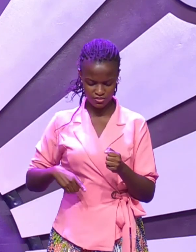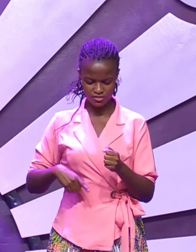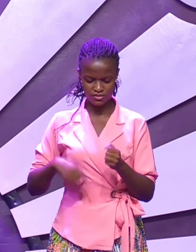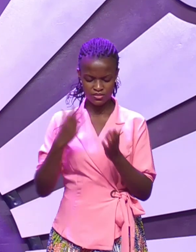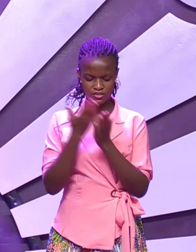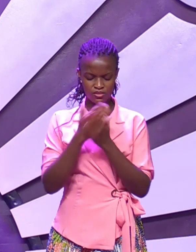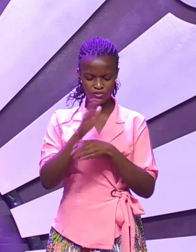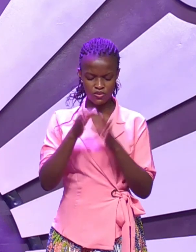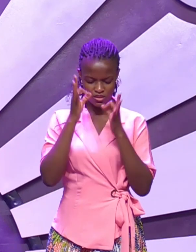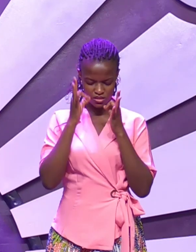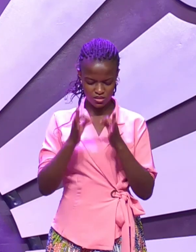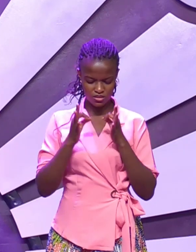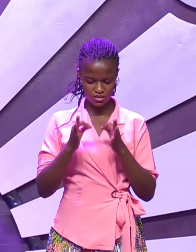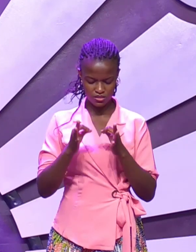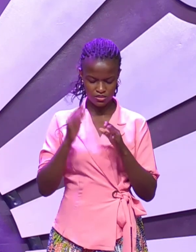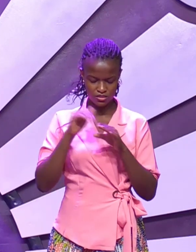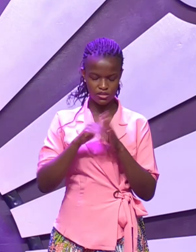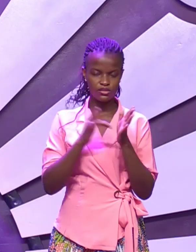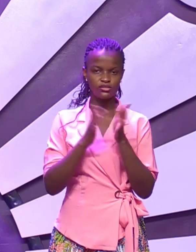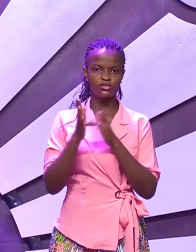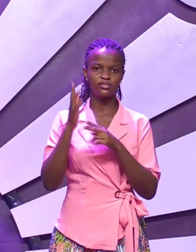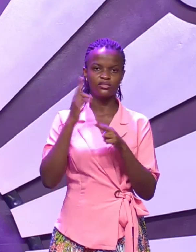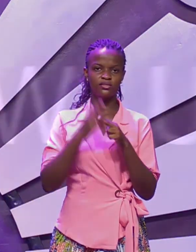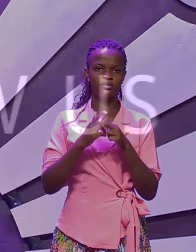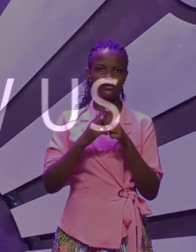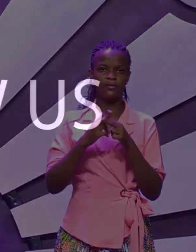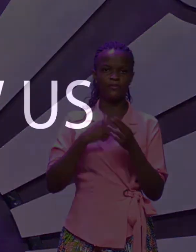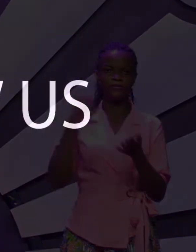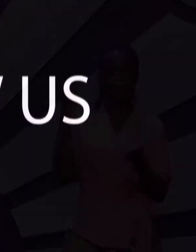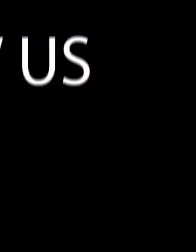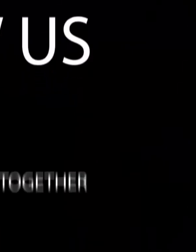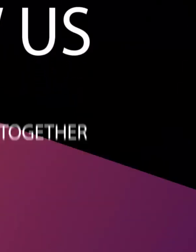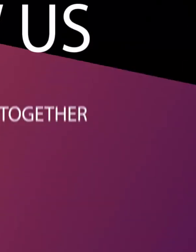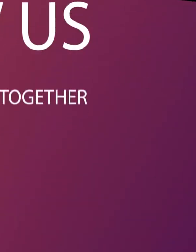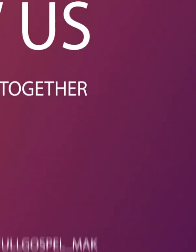ask all these things in Jesus name amen